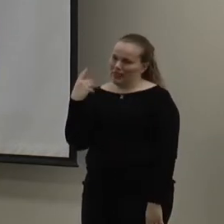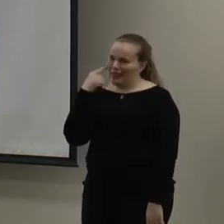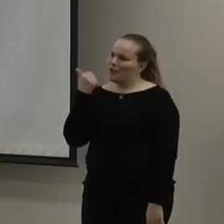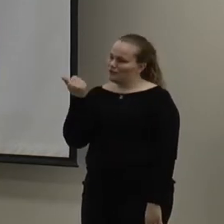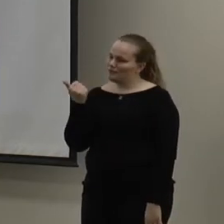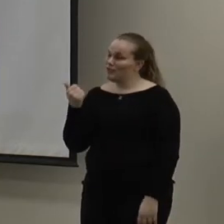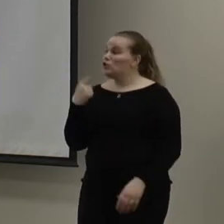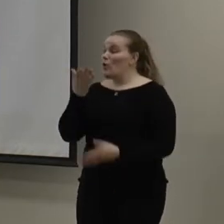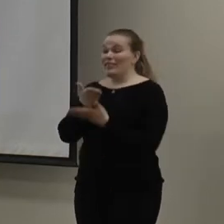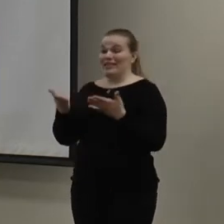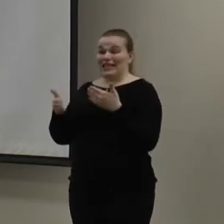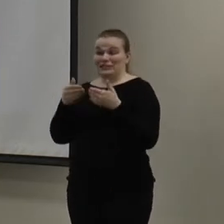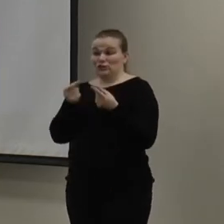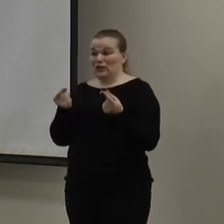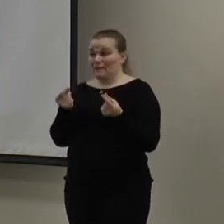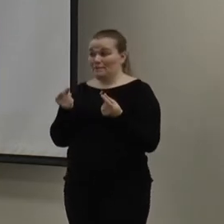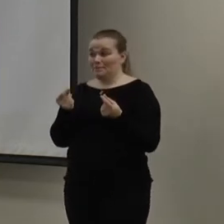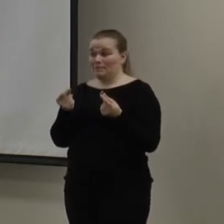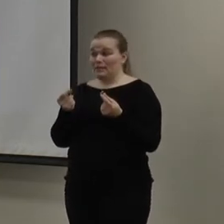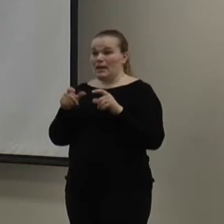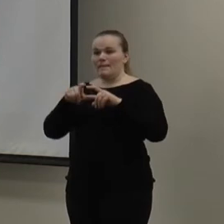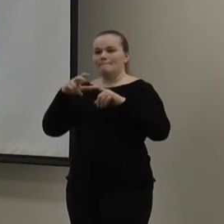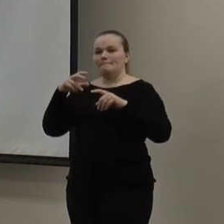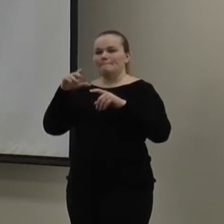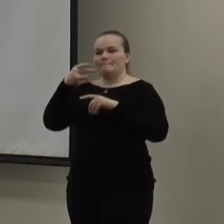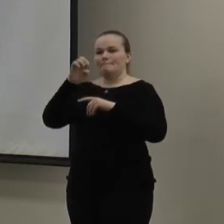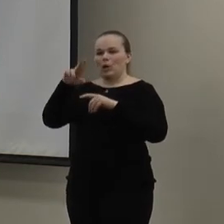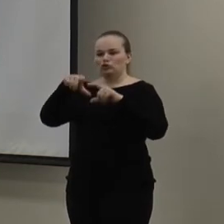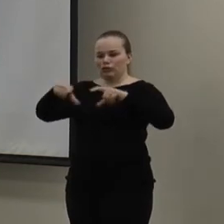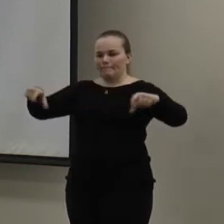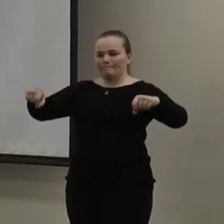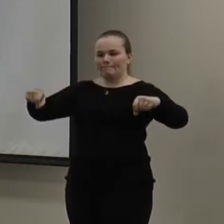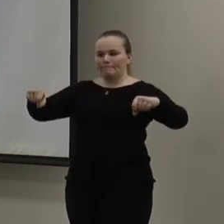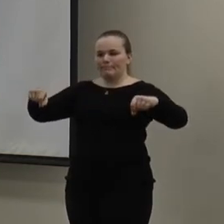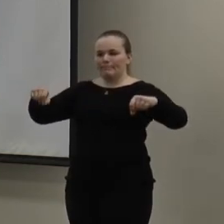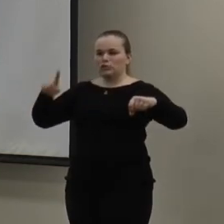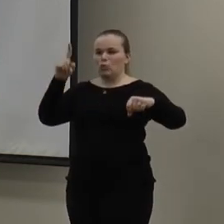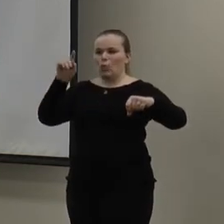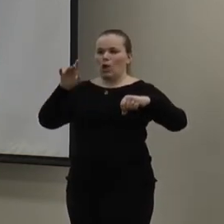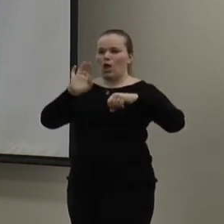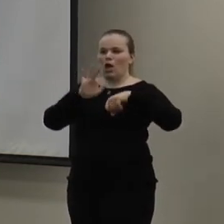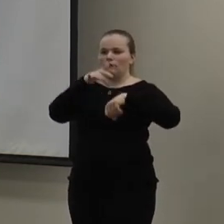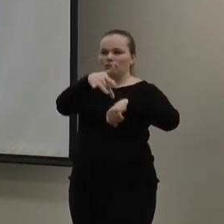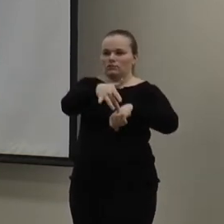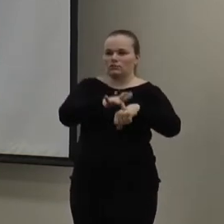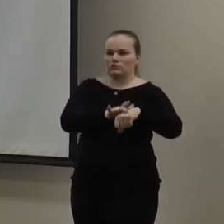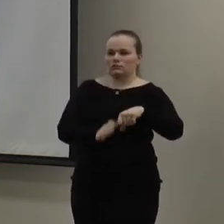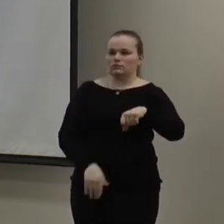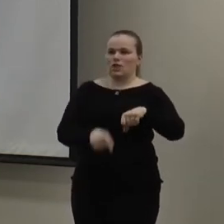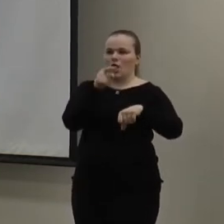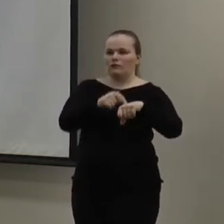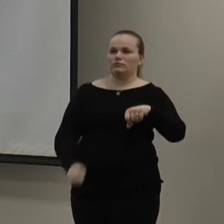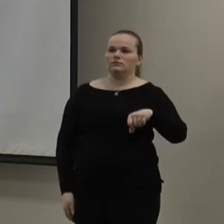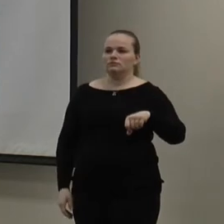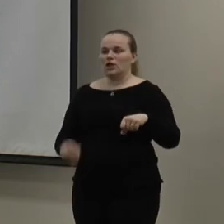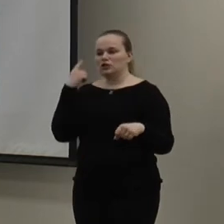So, one quick, easy thing that you can do. Power strips. Plug everything into a power strip and then it's one off at the end of the night. And, like, so,